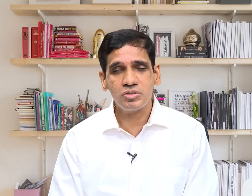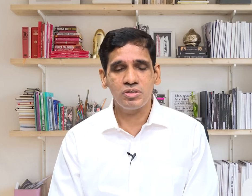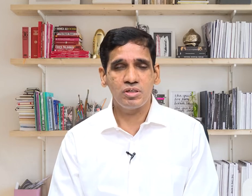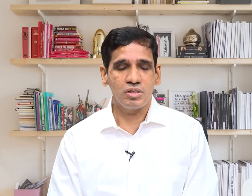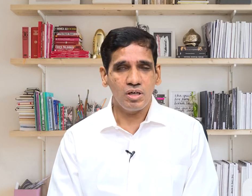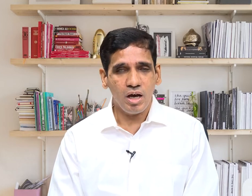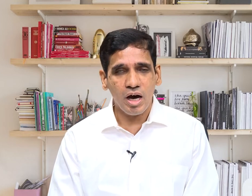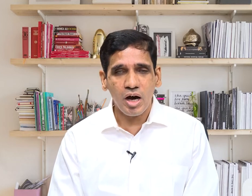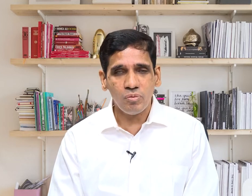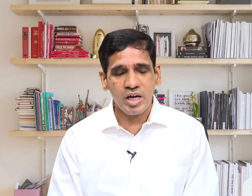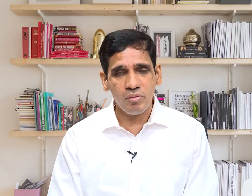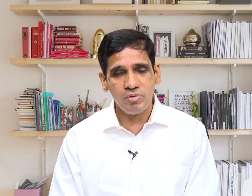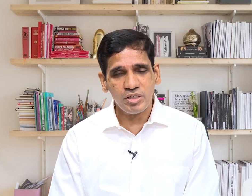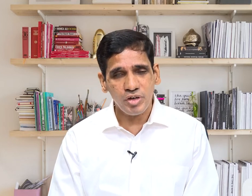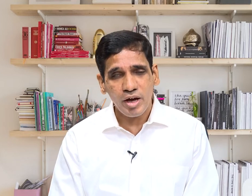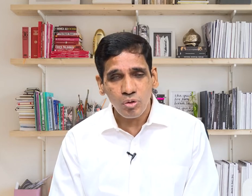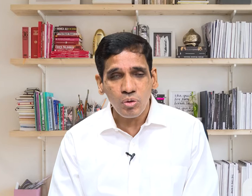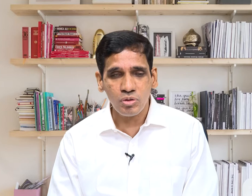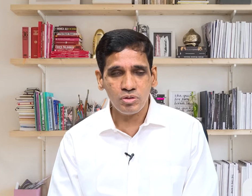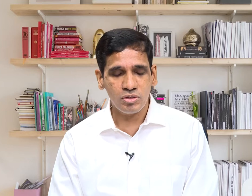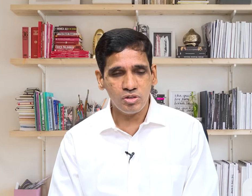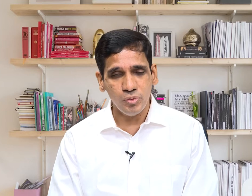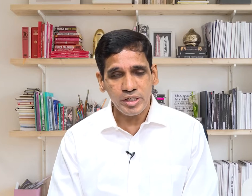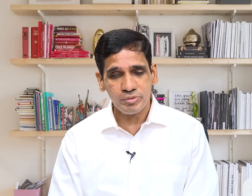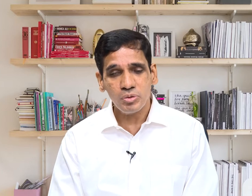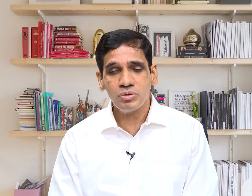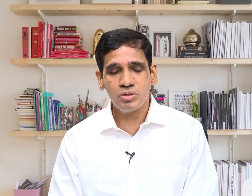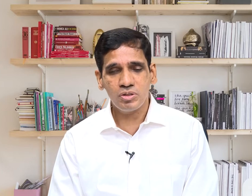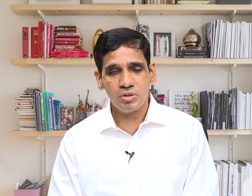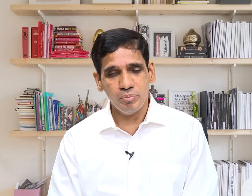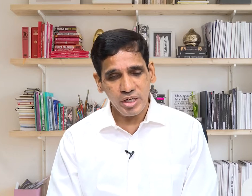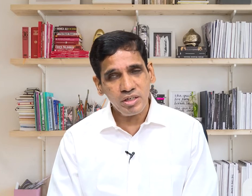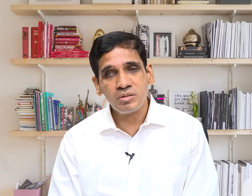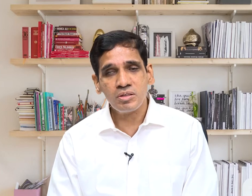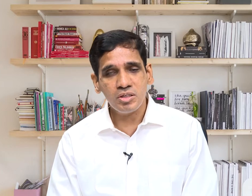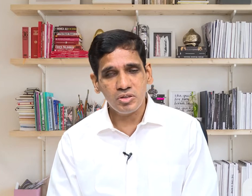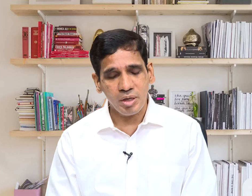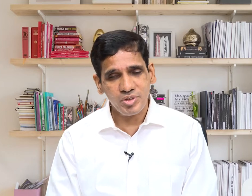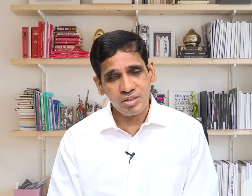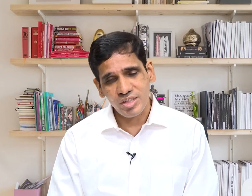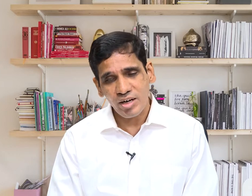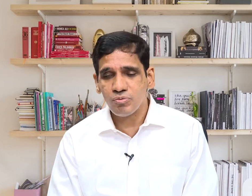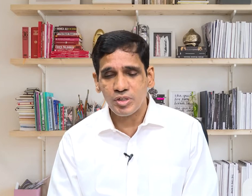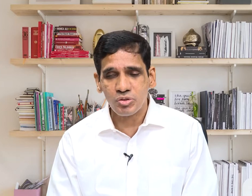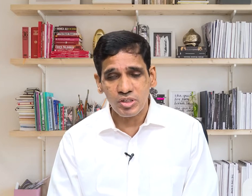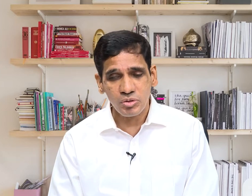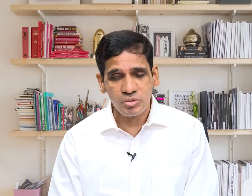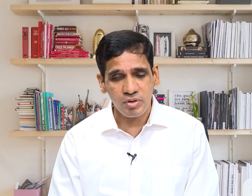we have a very narrow worldview meaning something that which we use for